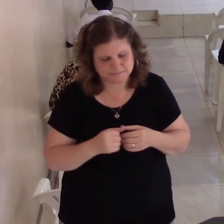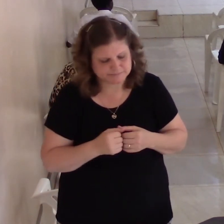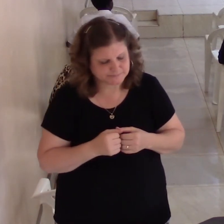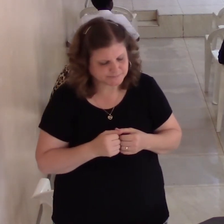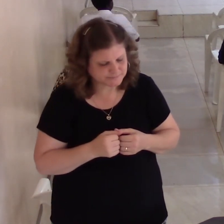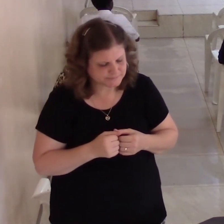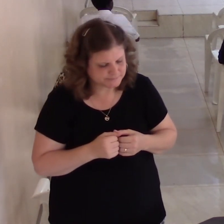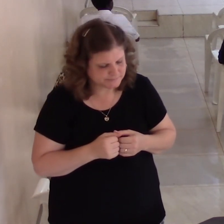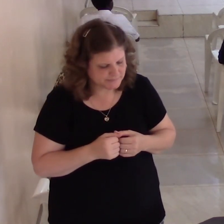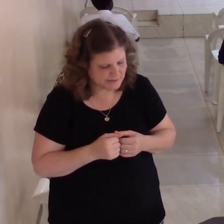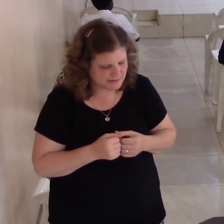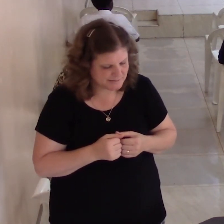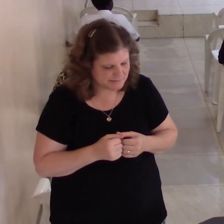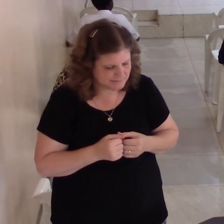So many times we save our children.